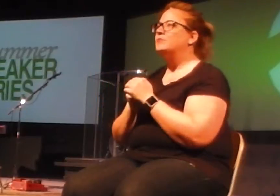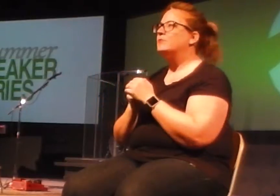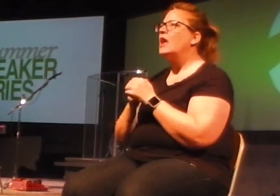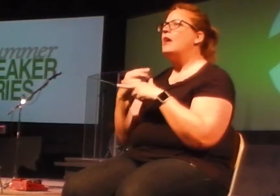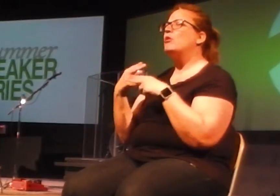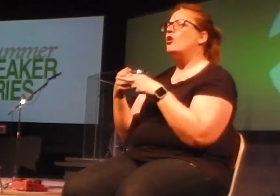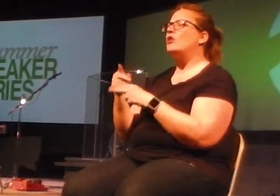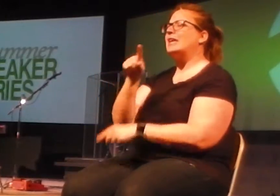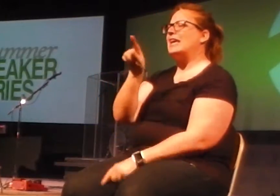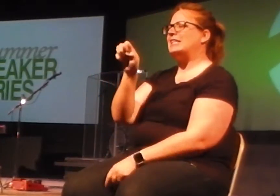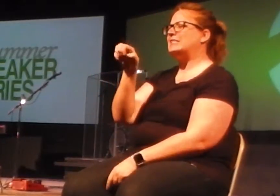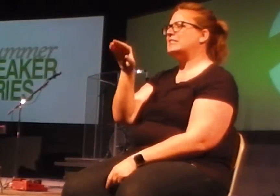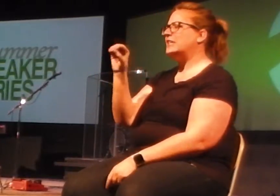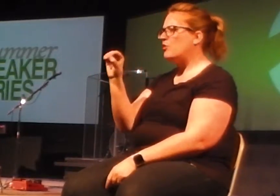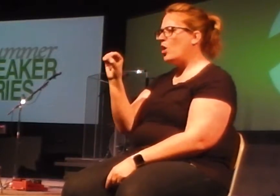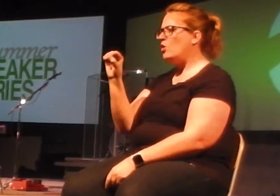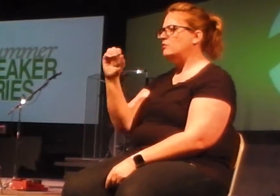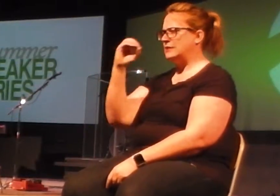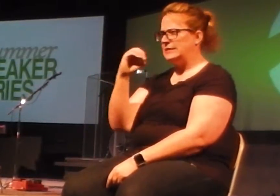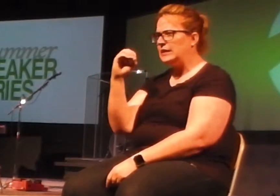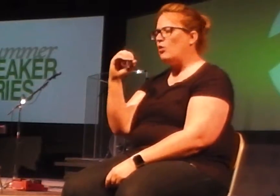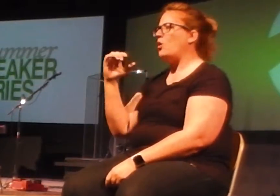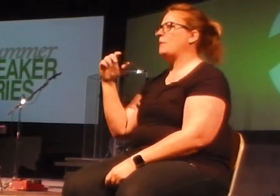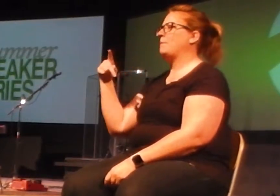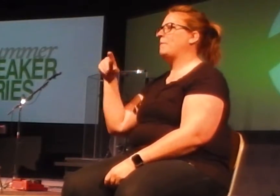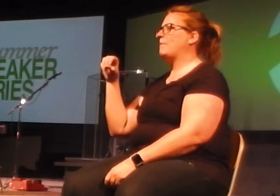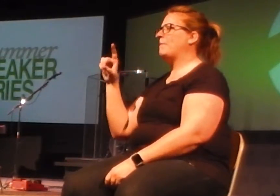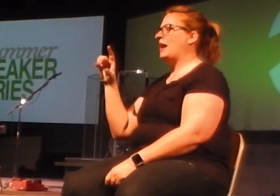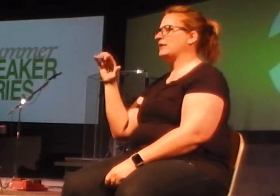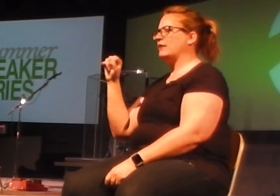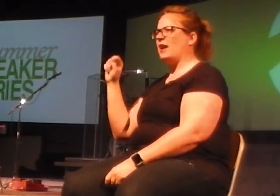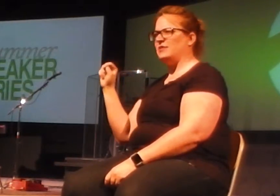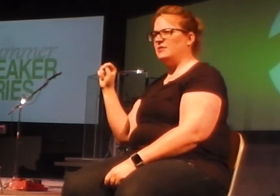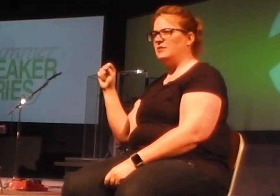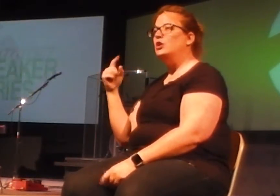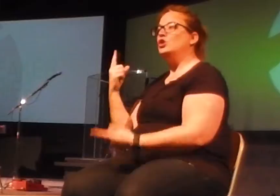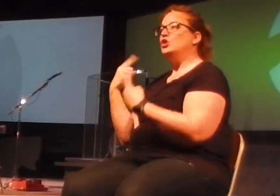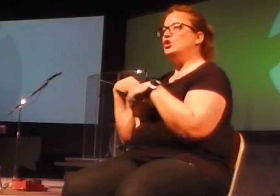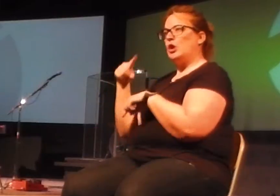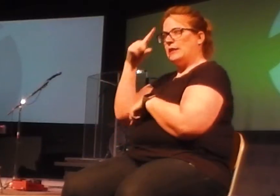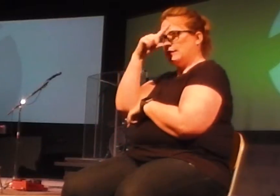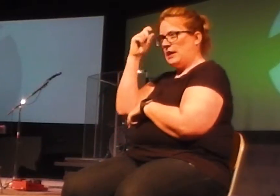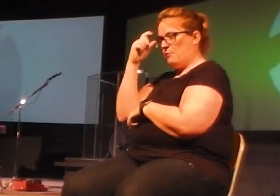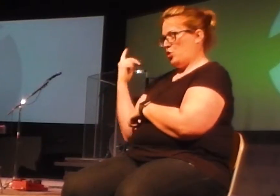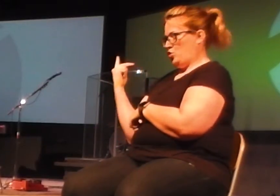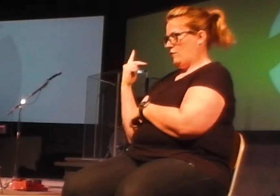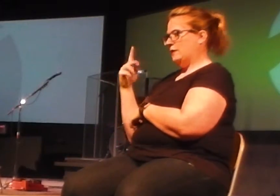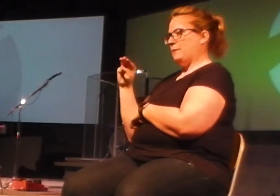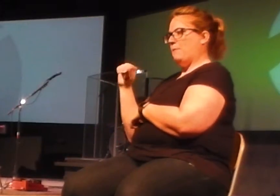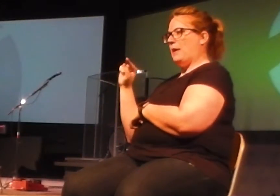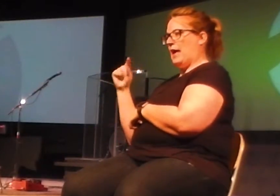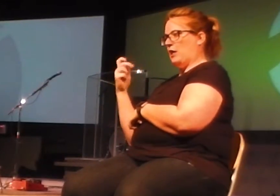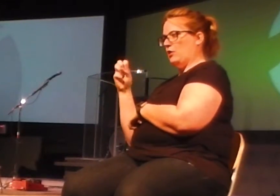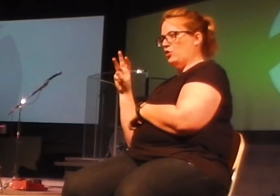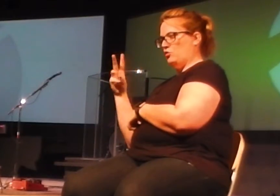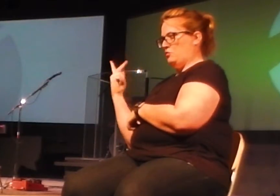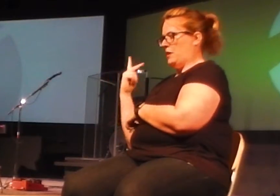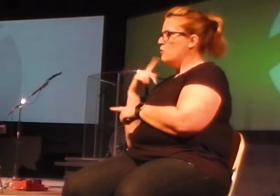Podcast. Matthew and myself have been doing a podcast that will release over the summer, and you can download it. So if you're at the leg or if you're taking some vacation